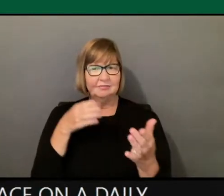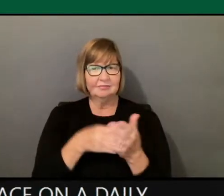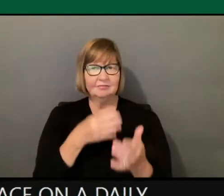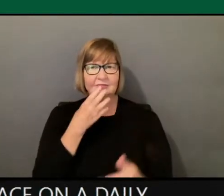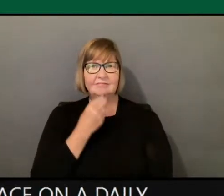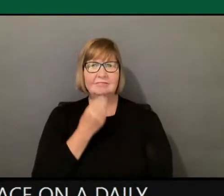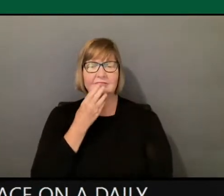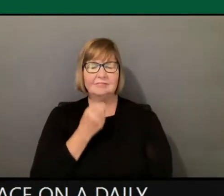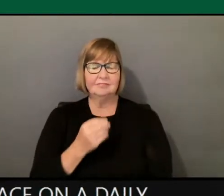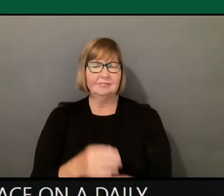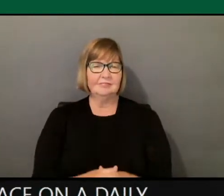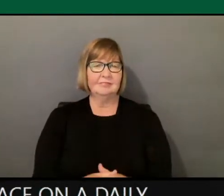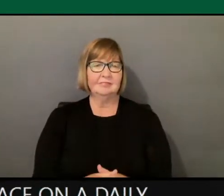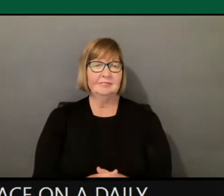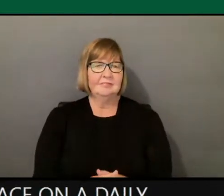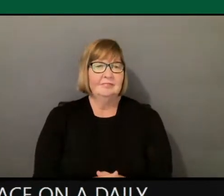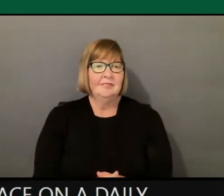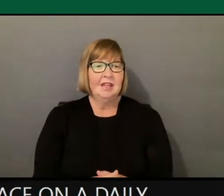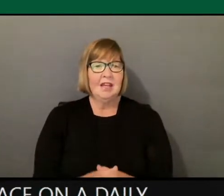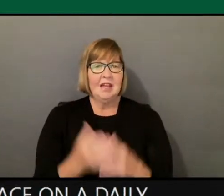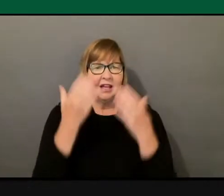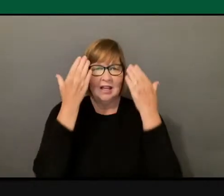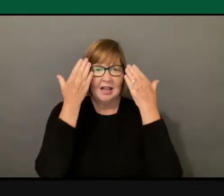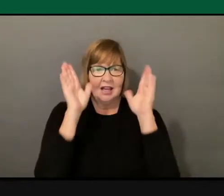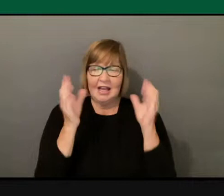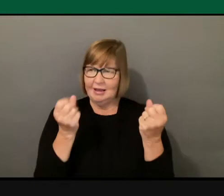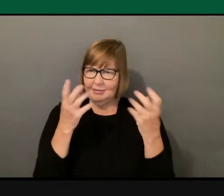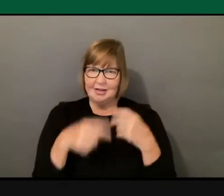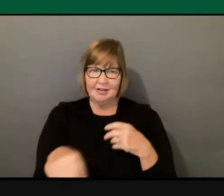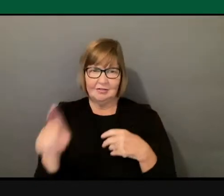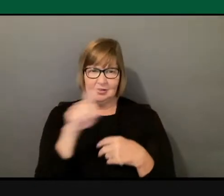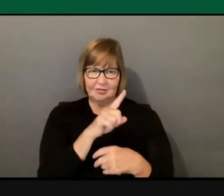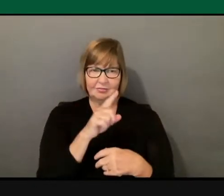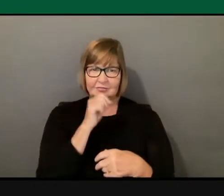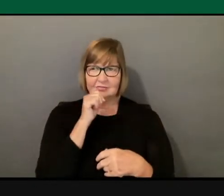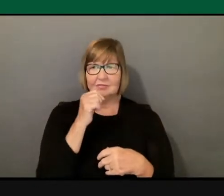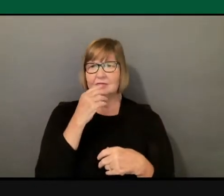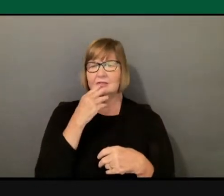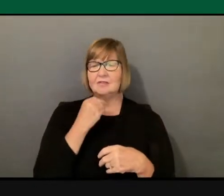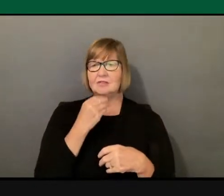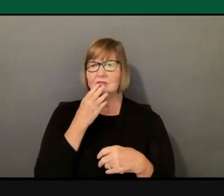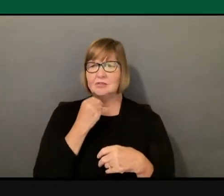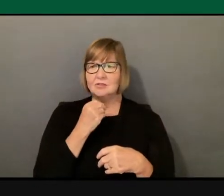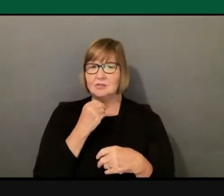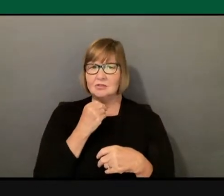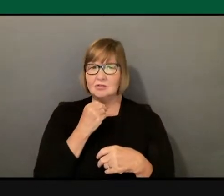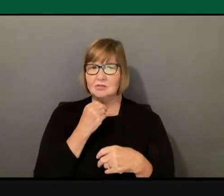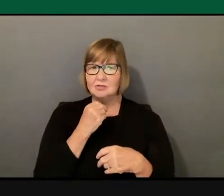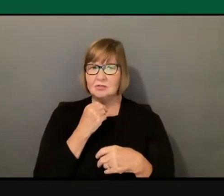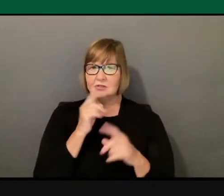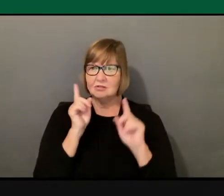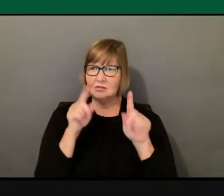So, don't know how many of you who are not Jewish go to church.